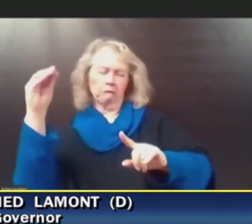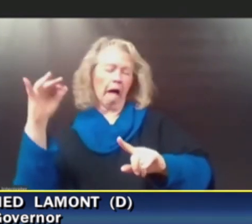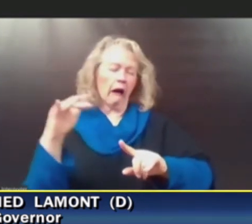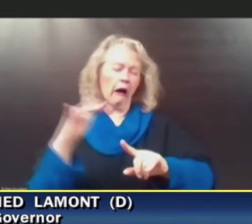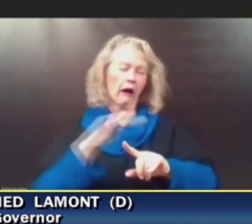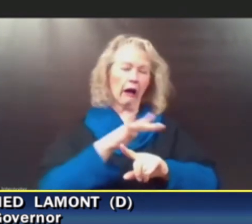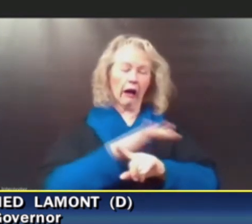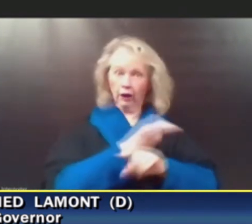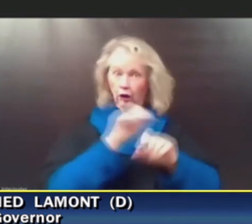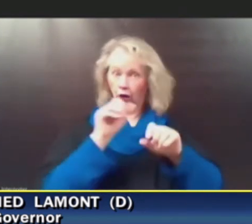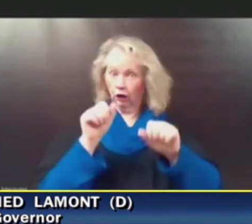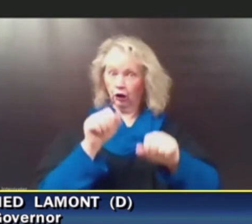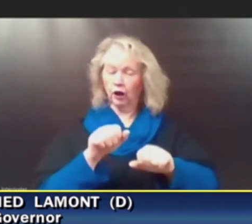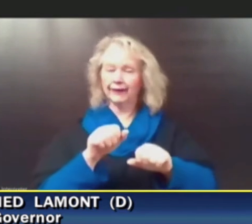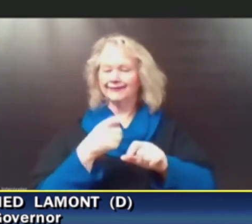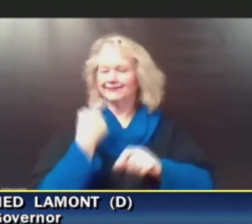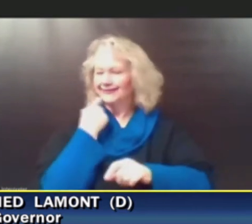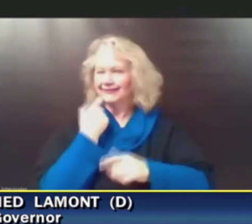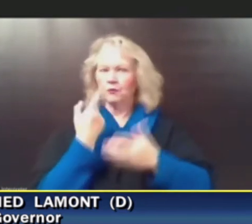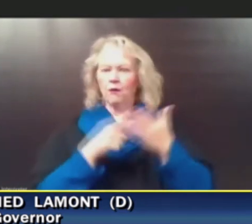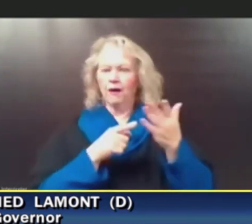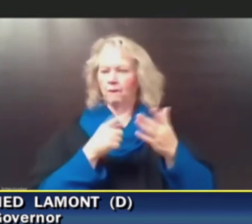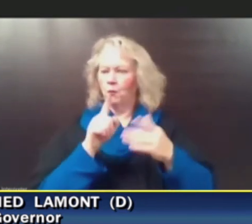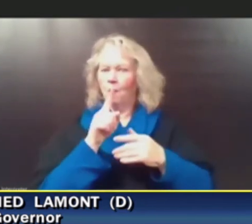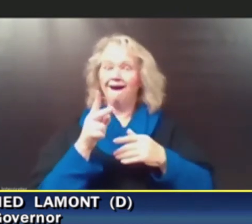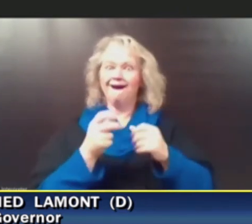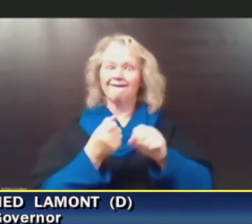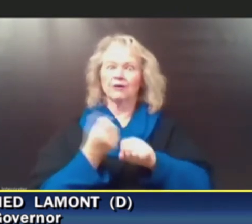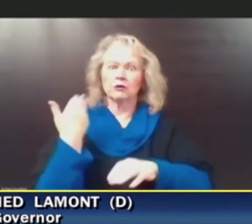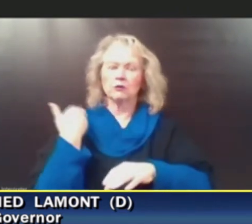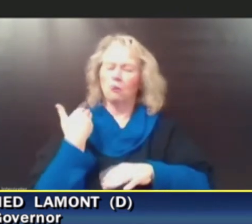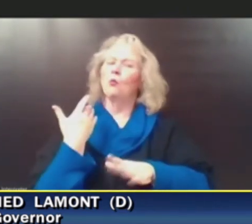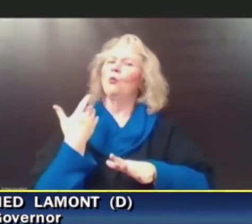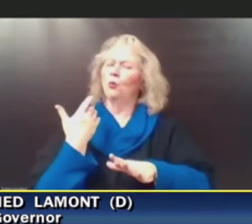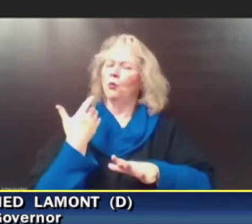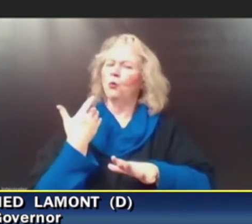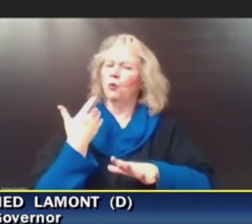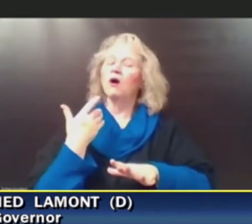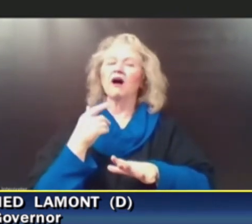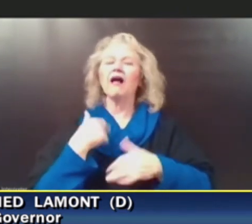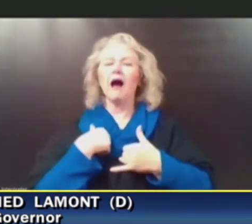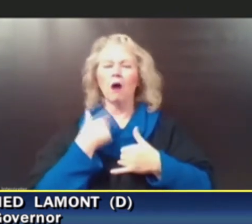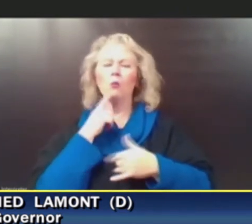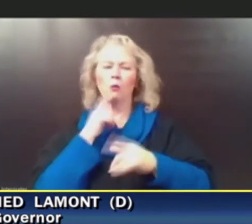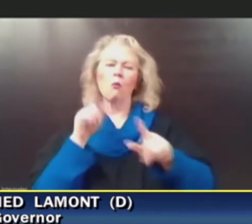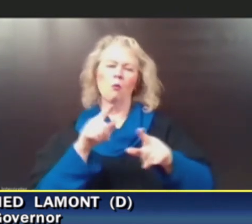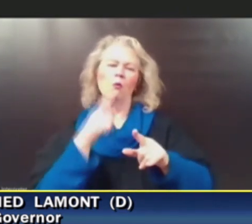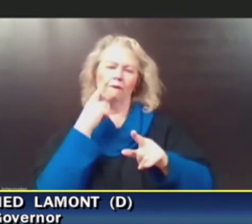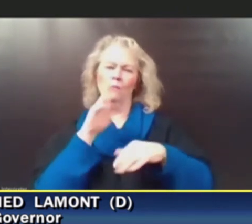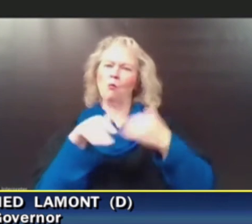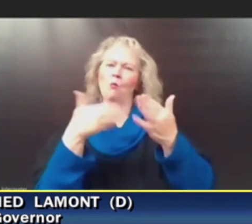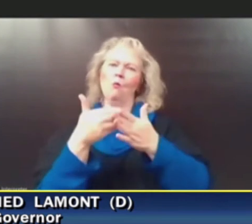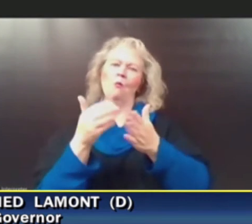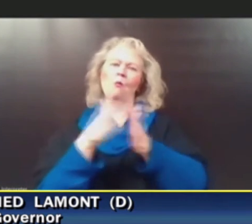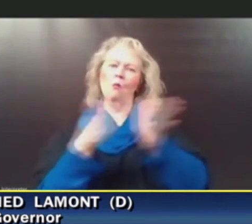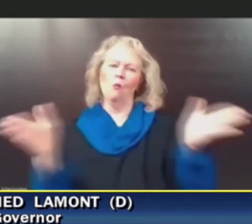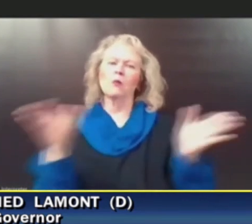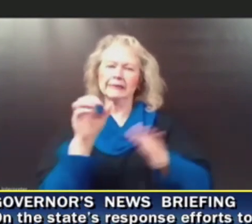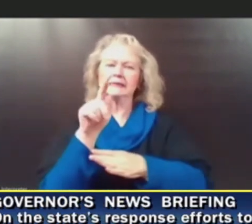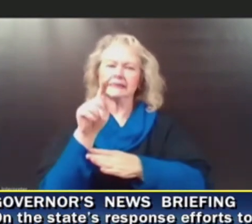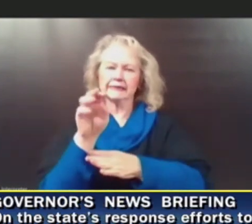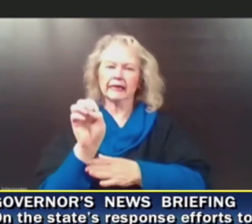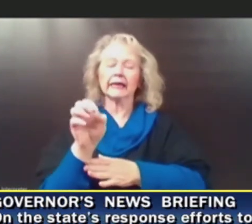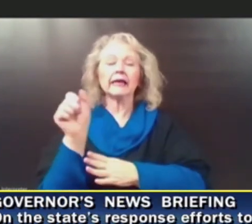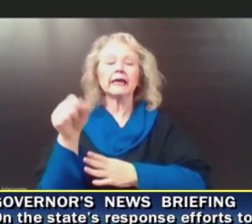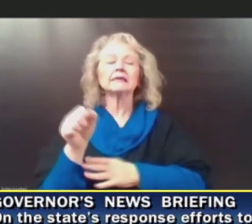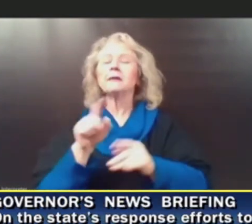a big way, the same way we had a year and a half ago, then you do something on a statewide basis. I don't see that right now. I think